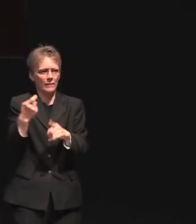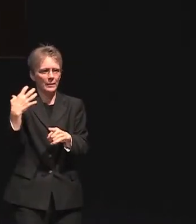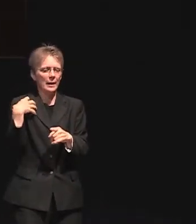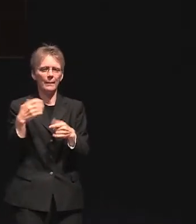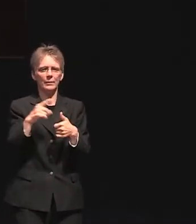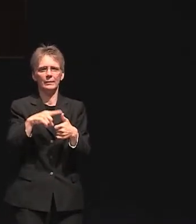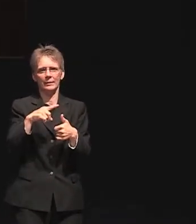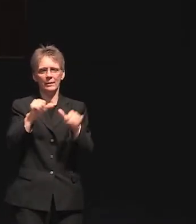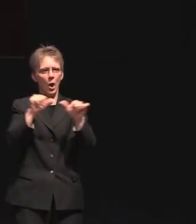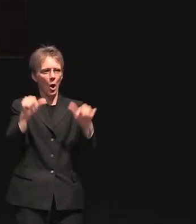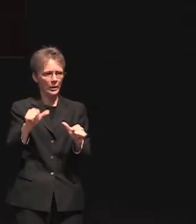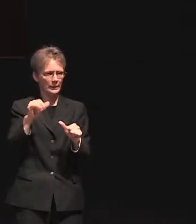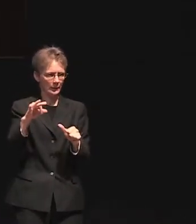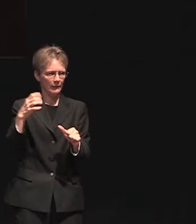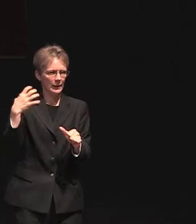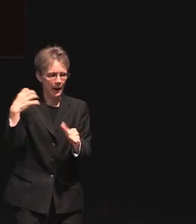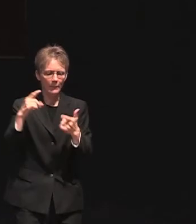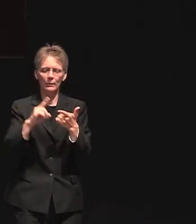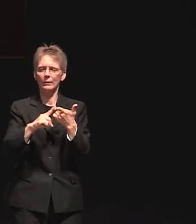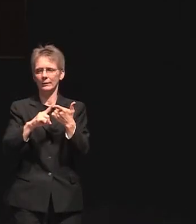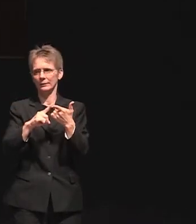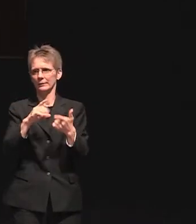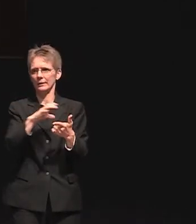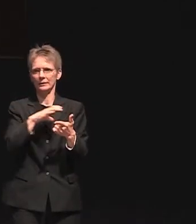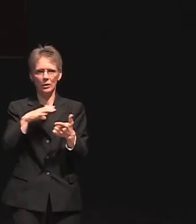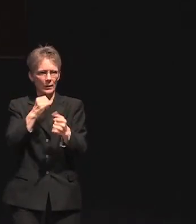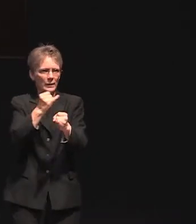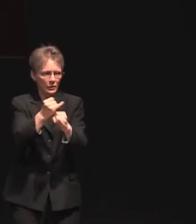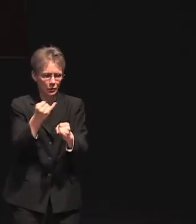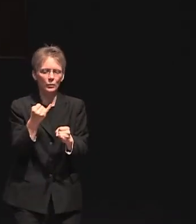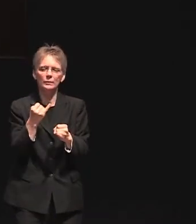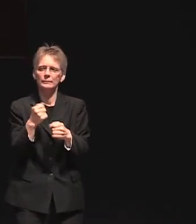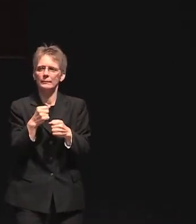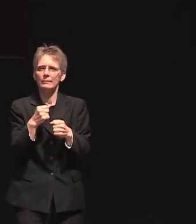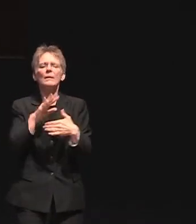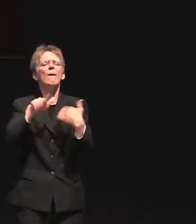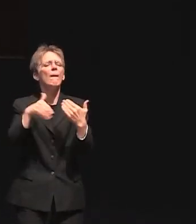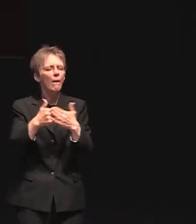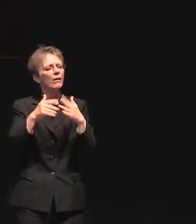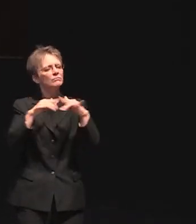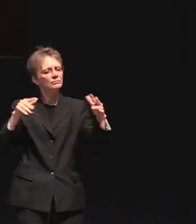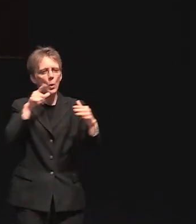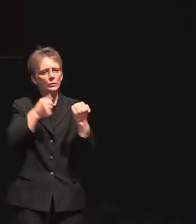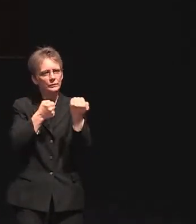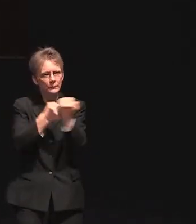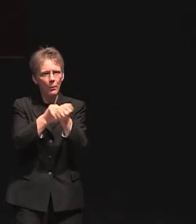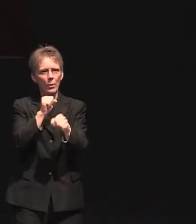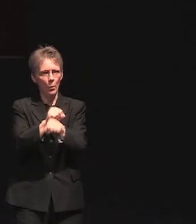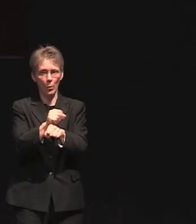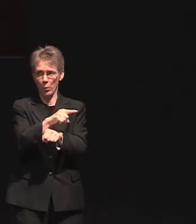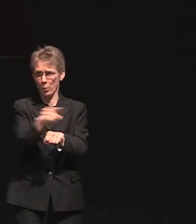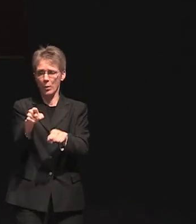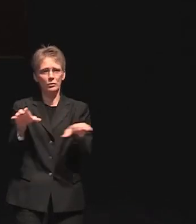the our congressional institute and all of those who support the work that you do